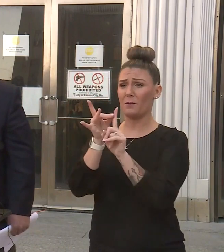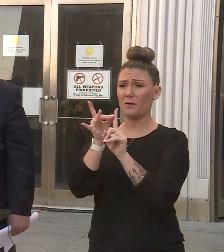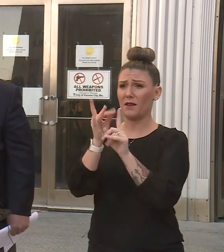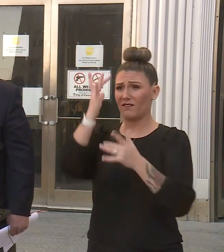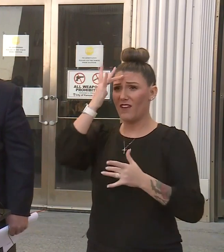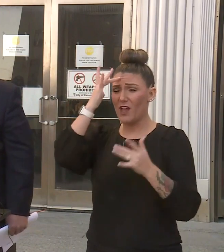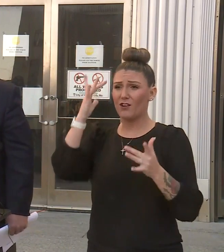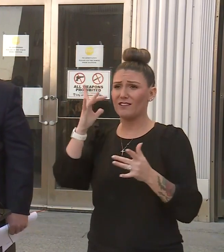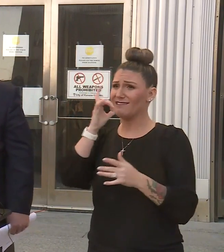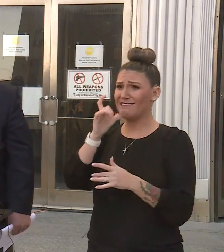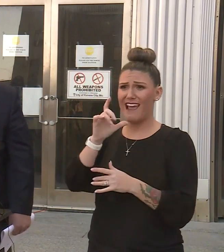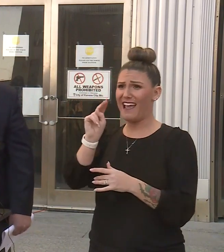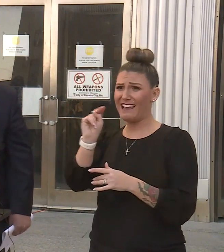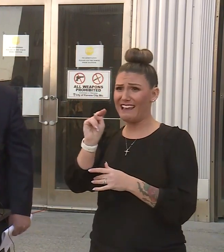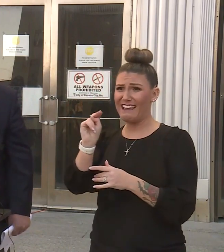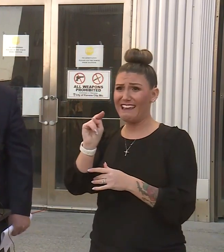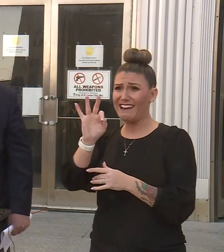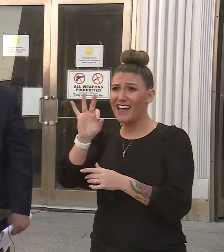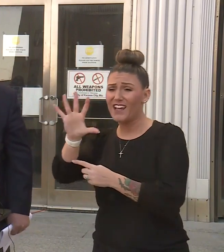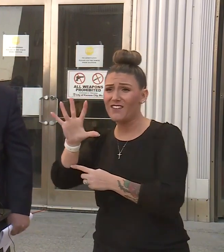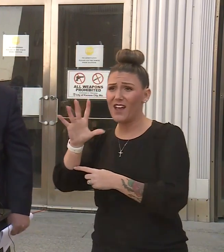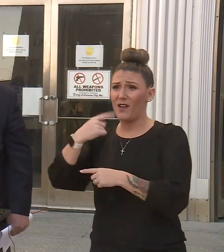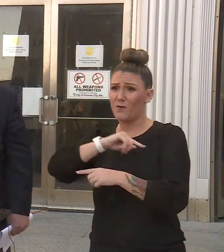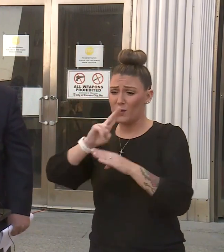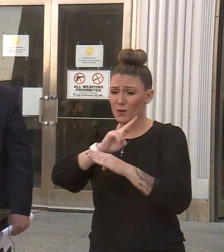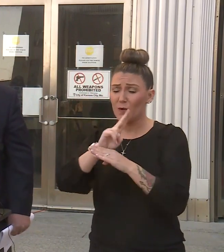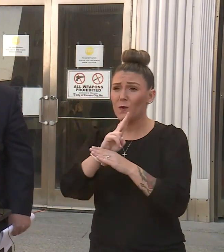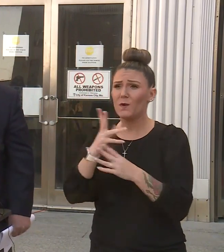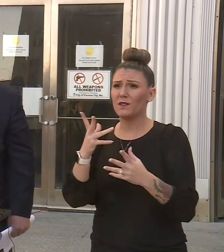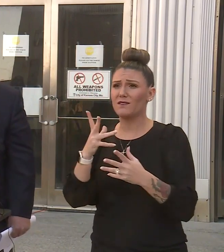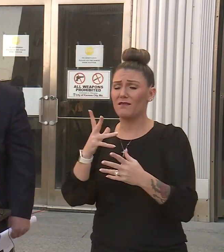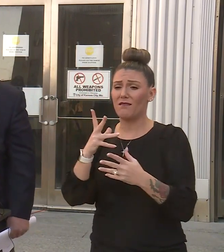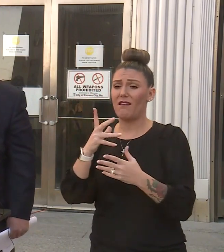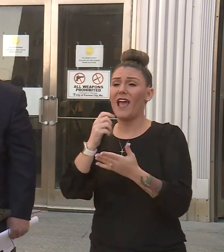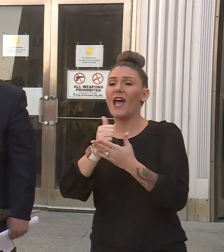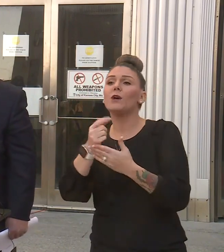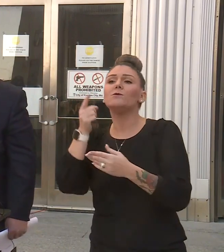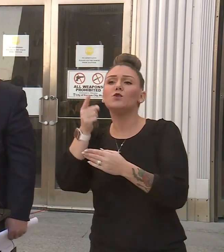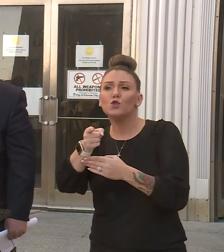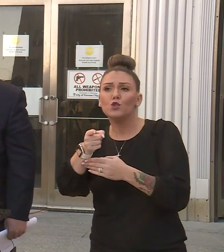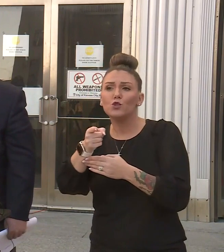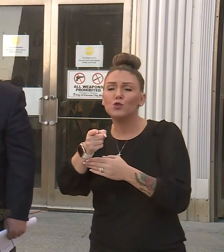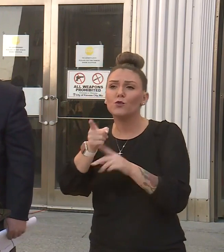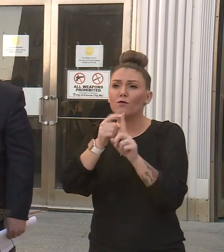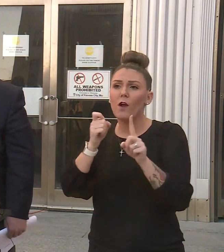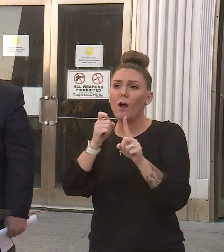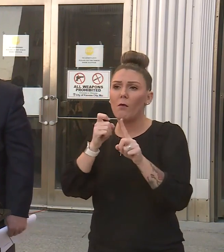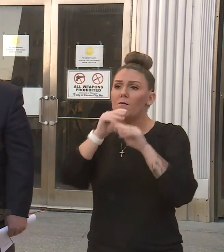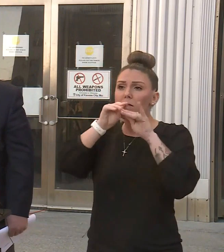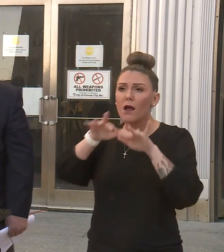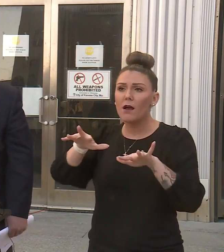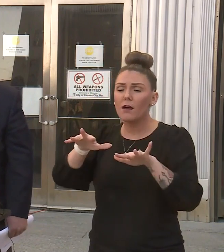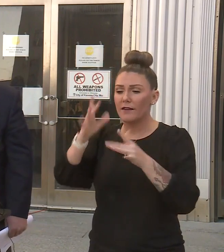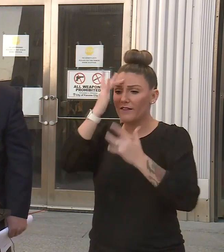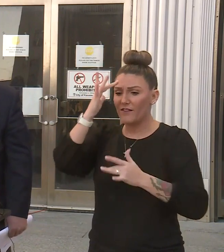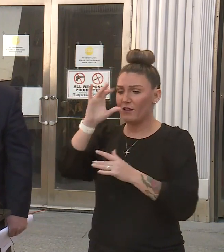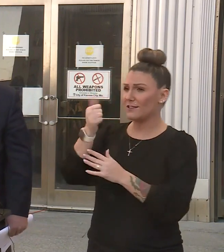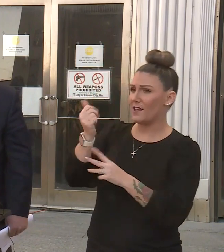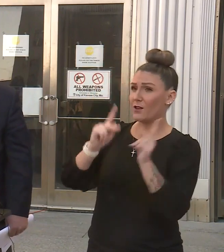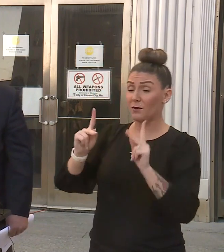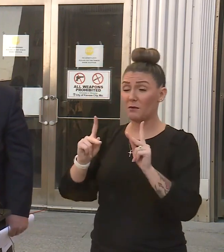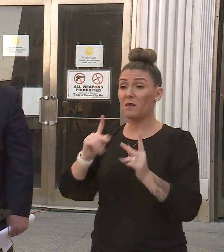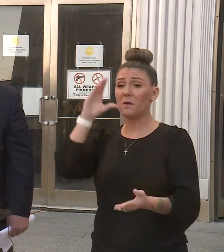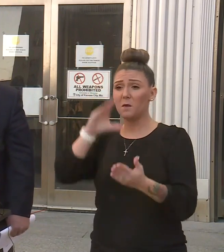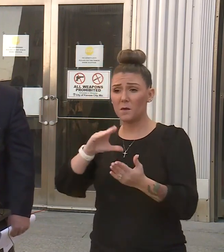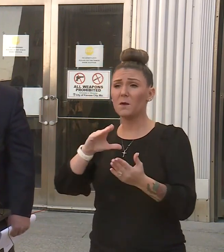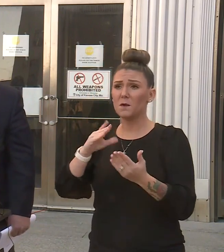not N95s that we're wearing. These help keep you from giving the virus to somebody else. They reduce the odds of